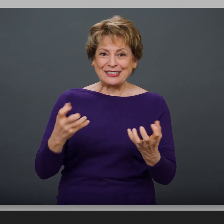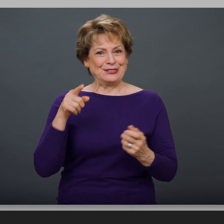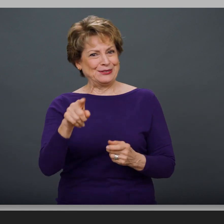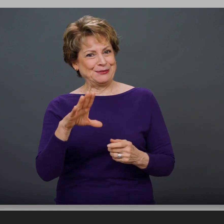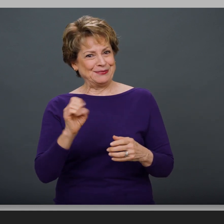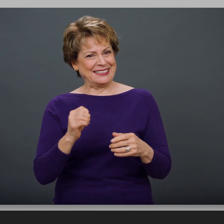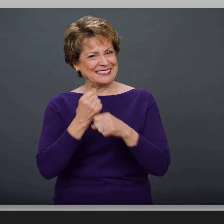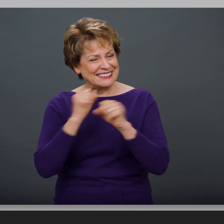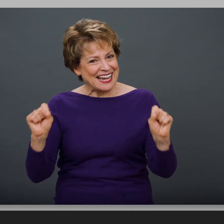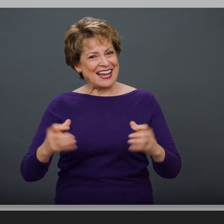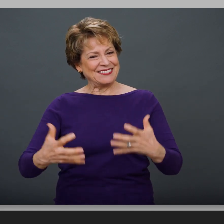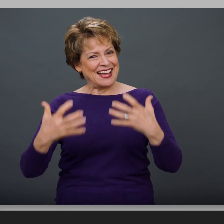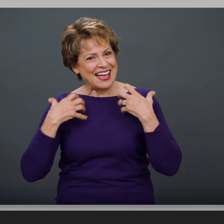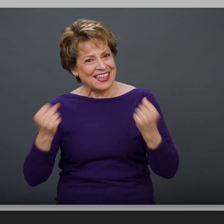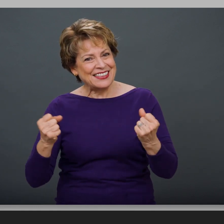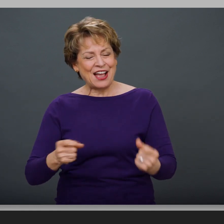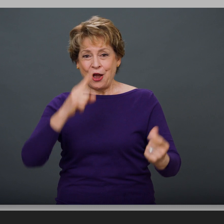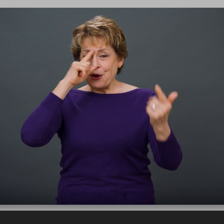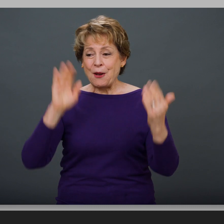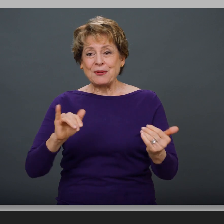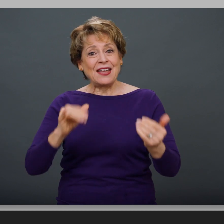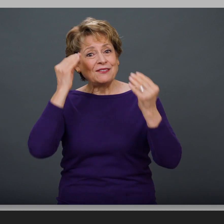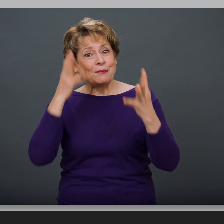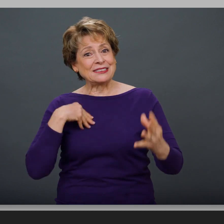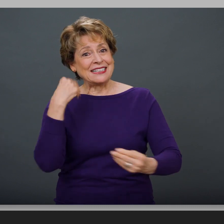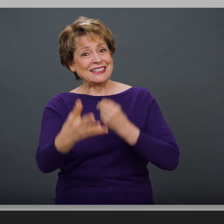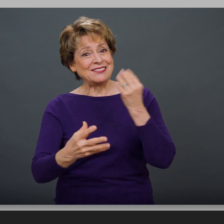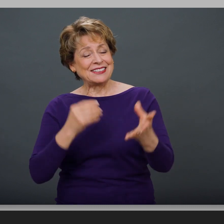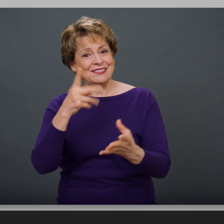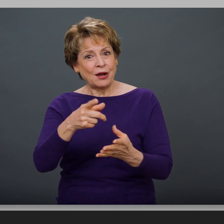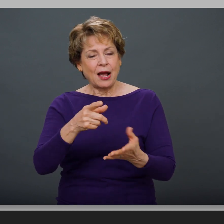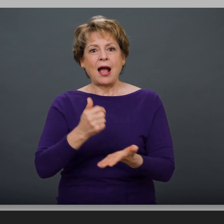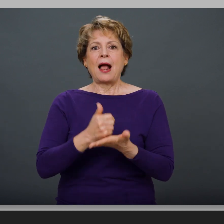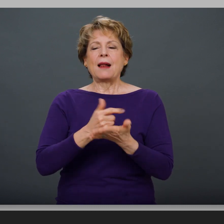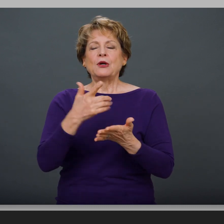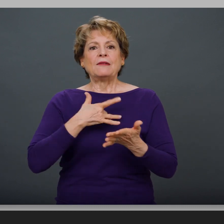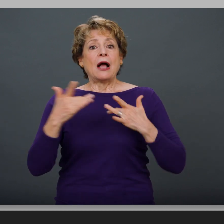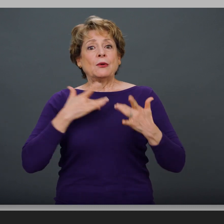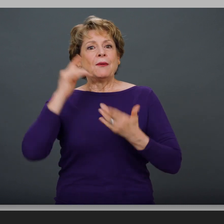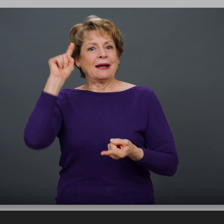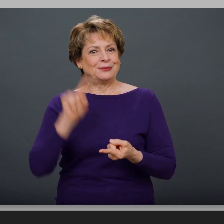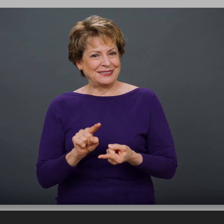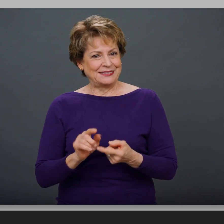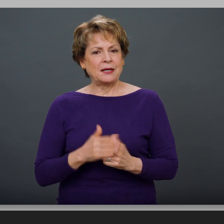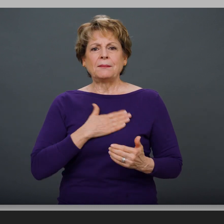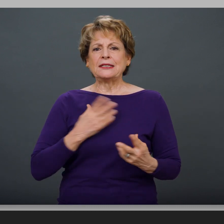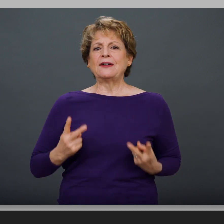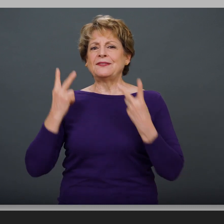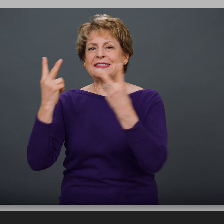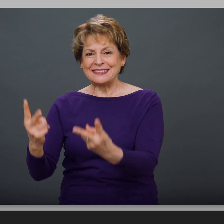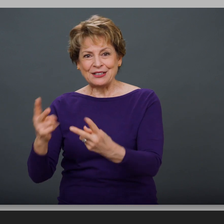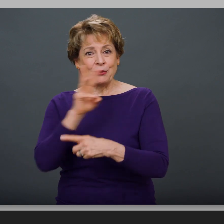related to potential side effects and risks associated with the vaccine. We want you to be safe and healthy